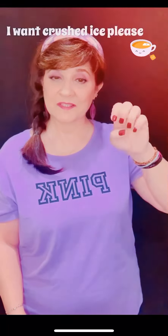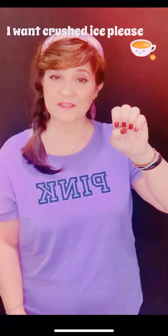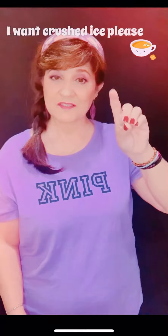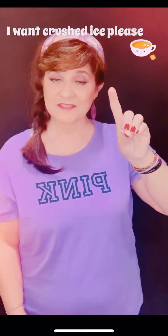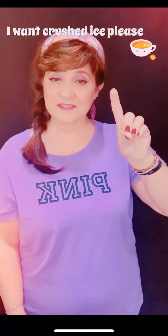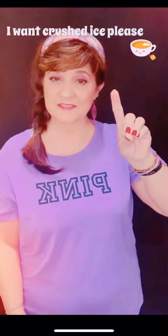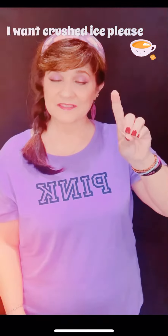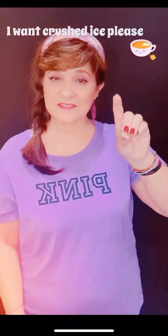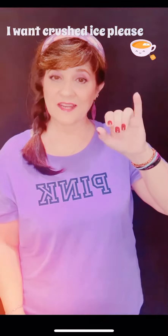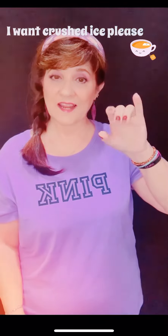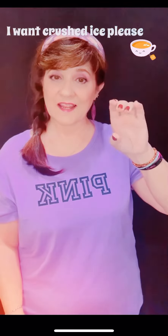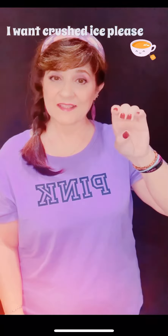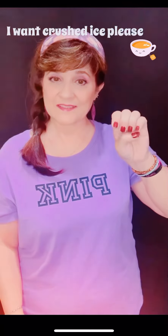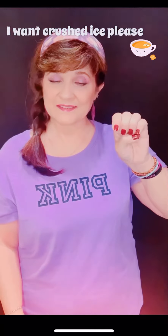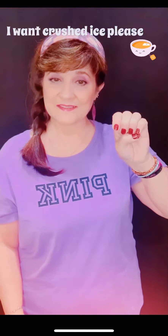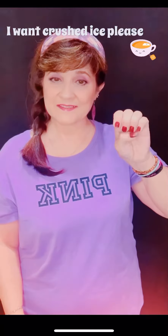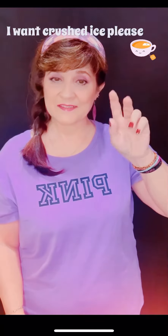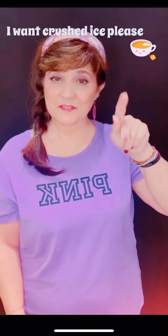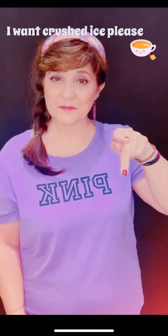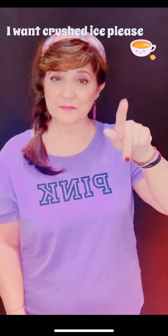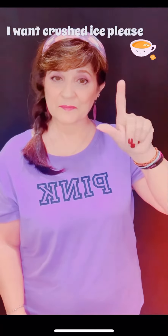Defaults you have run this biggest way